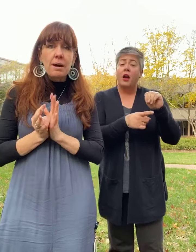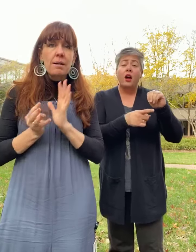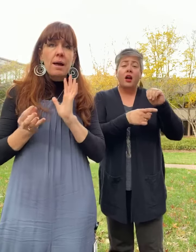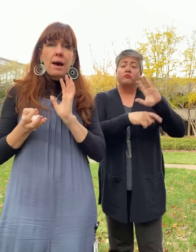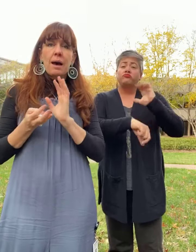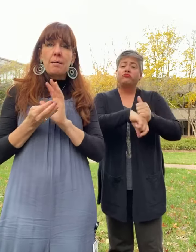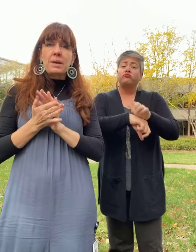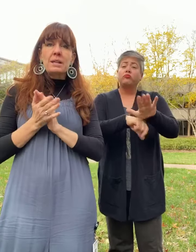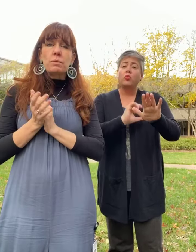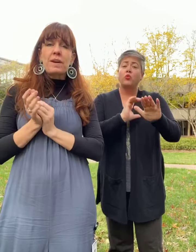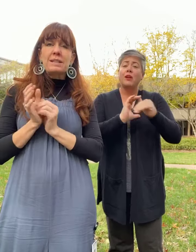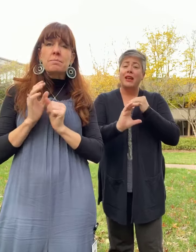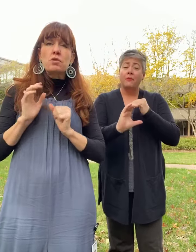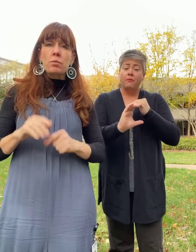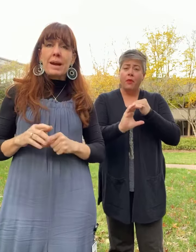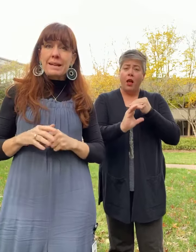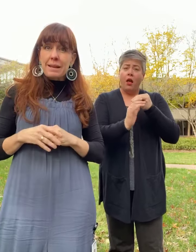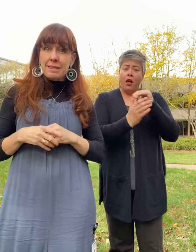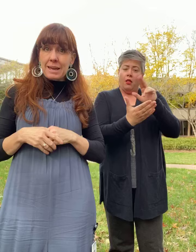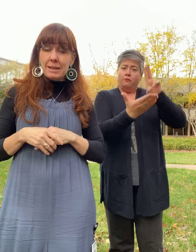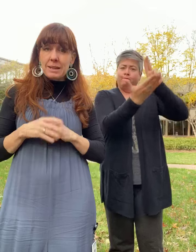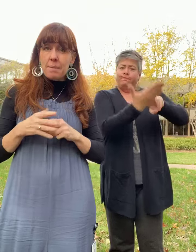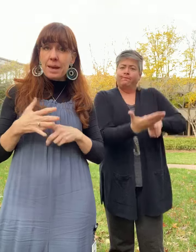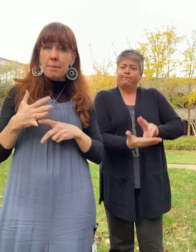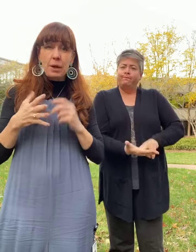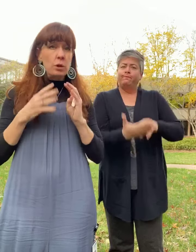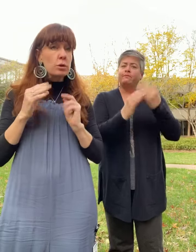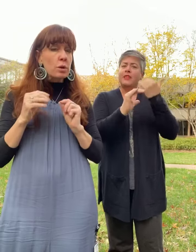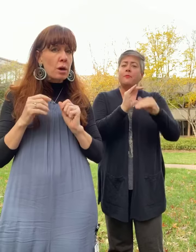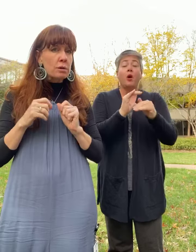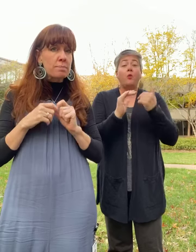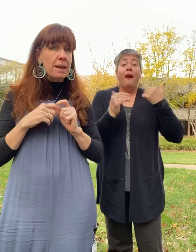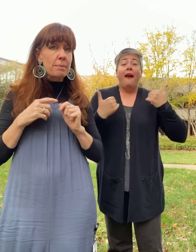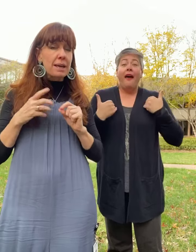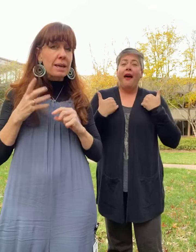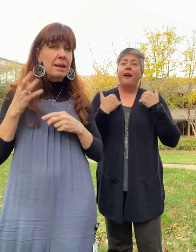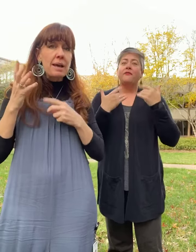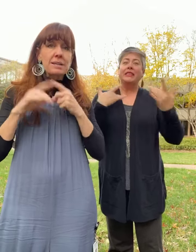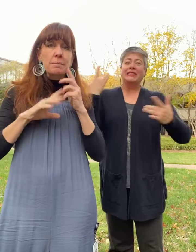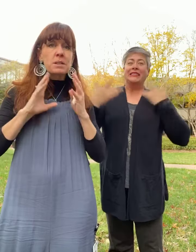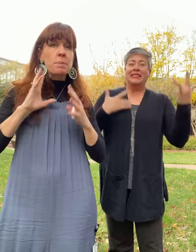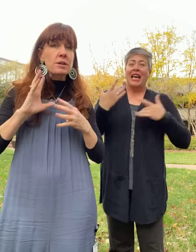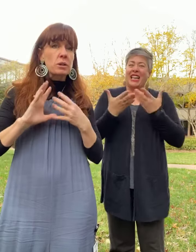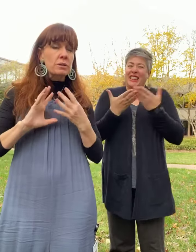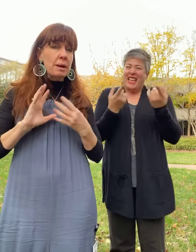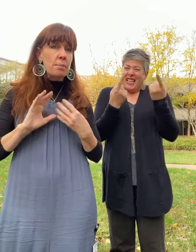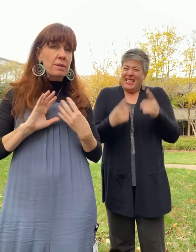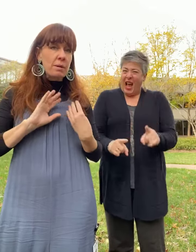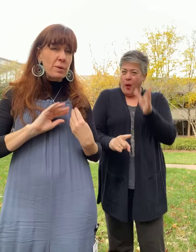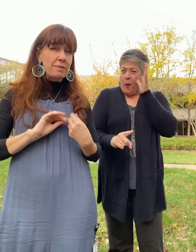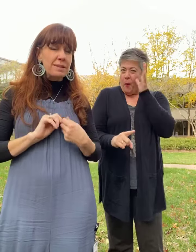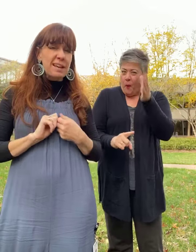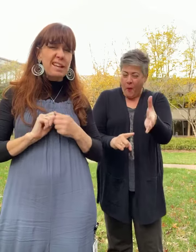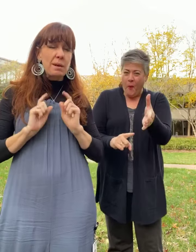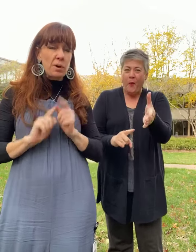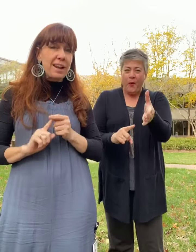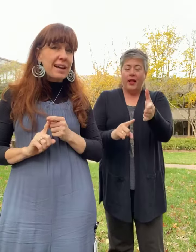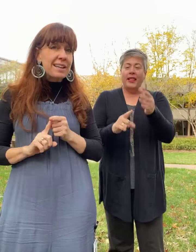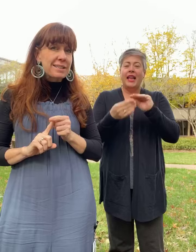because we've got some great things coming up and who knows, maybe some special number that we've decided that we're not going to tell